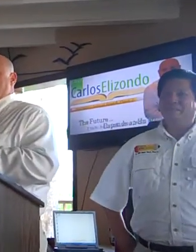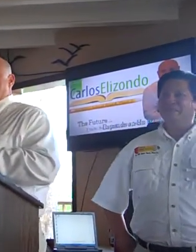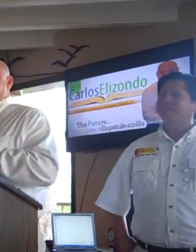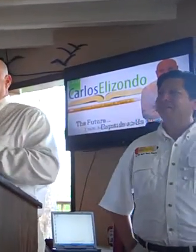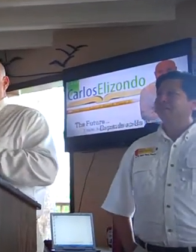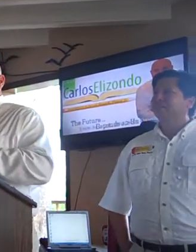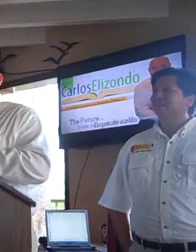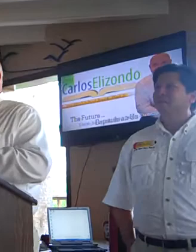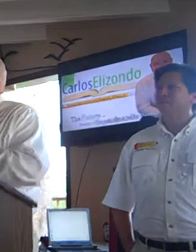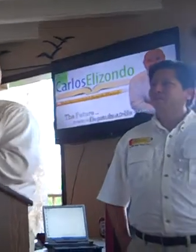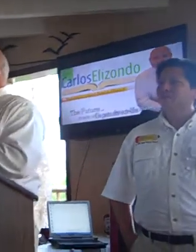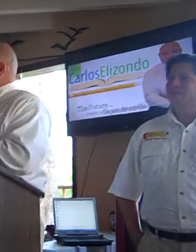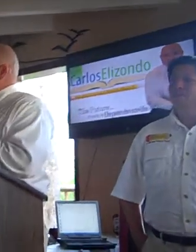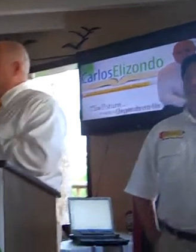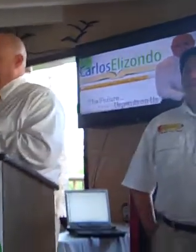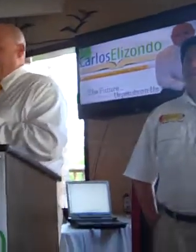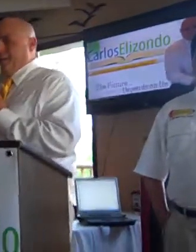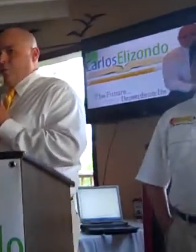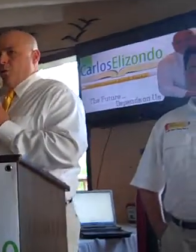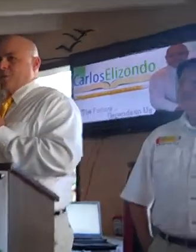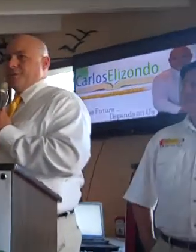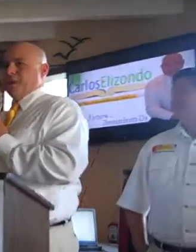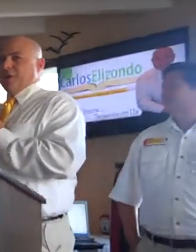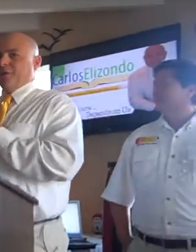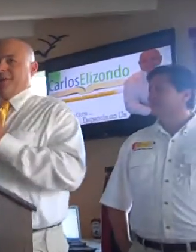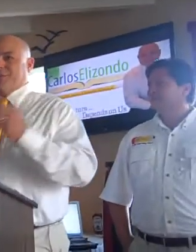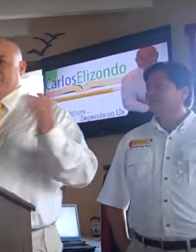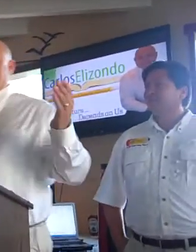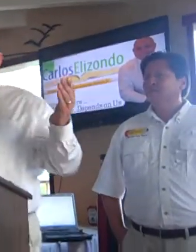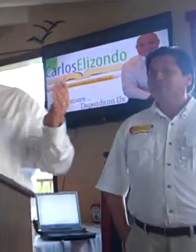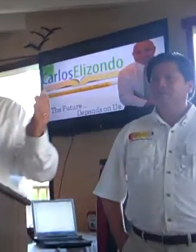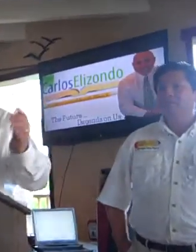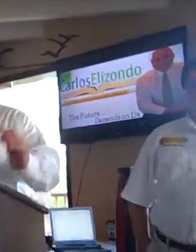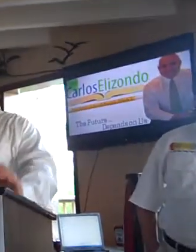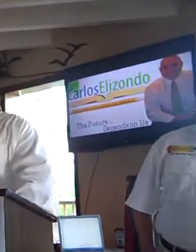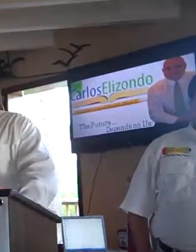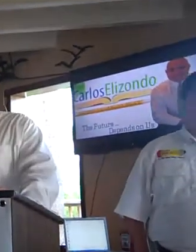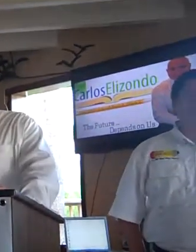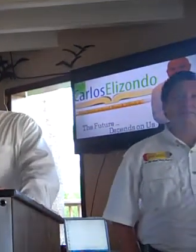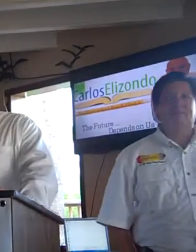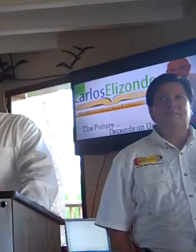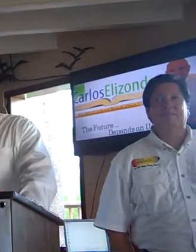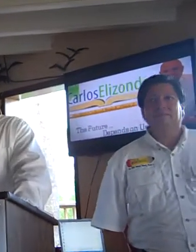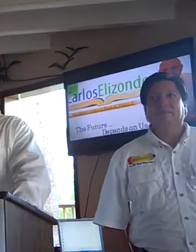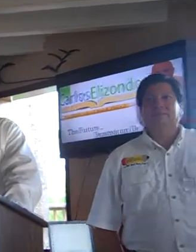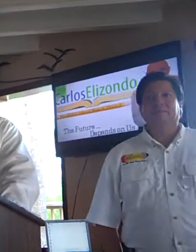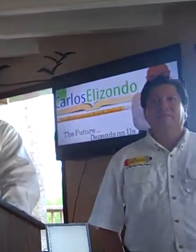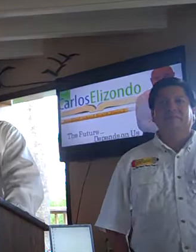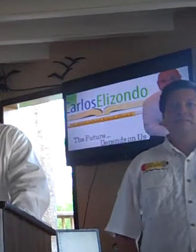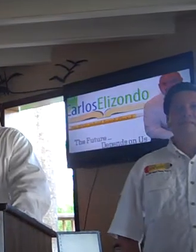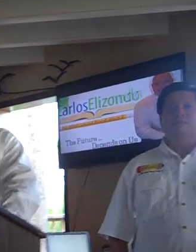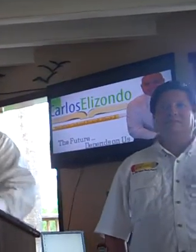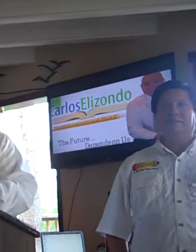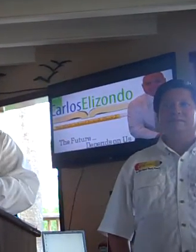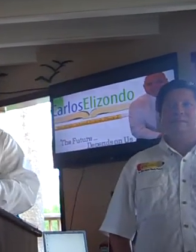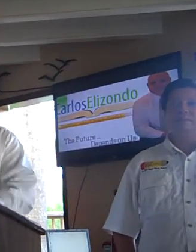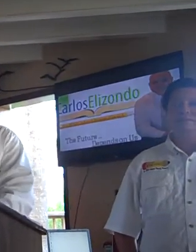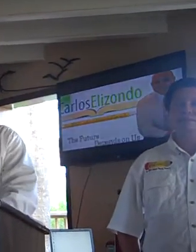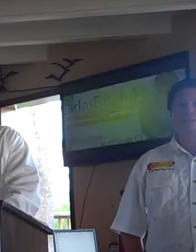I'm just very proud and honored to have him here by my side, of course. Honored guests, family, and friends. I want to thank you for joining us.